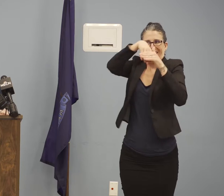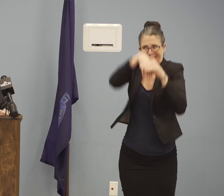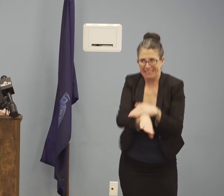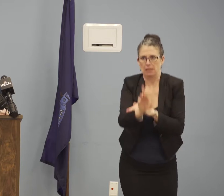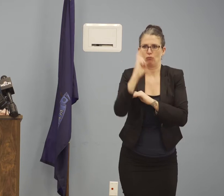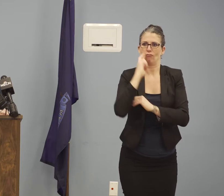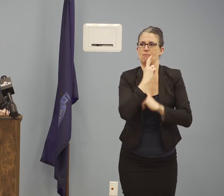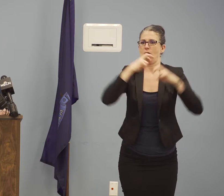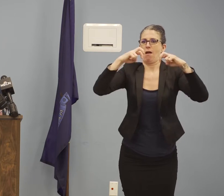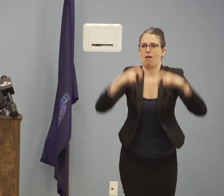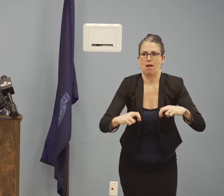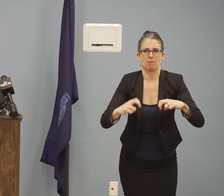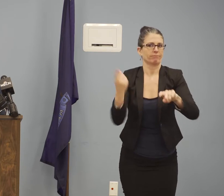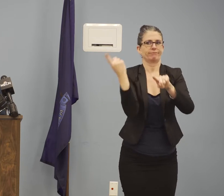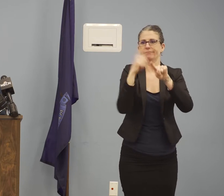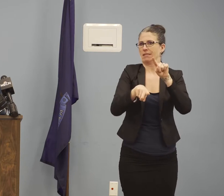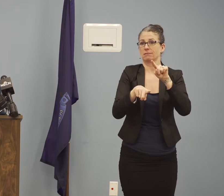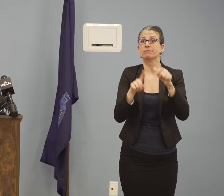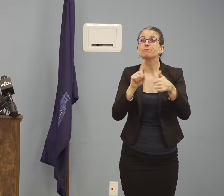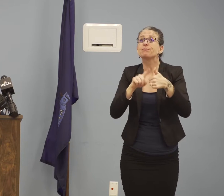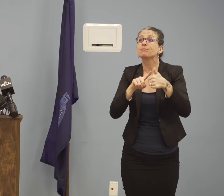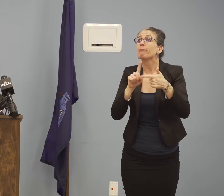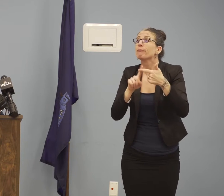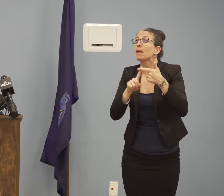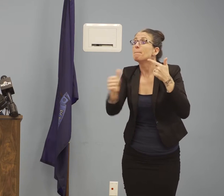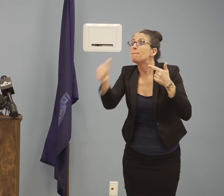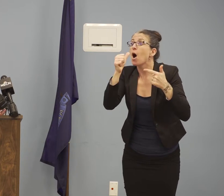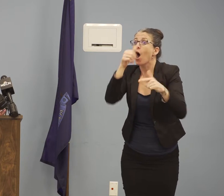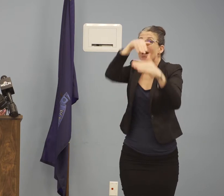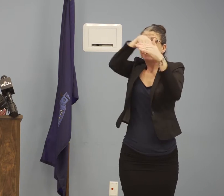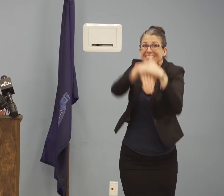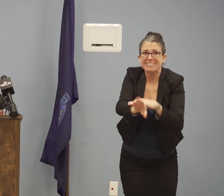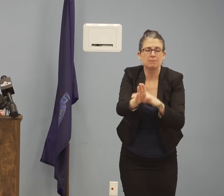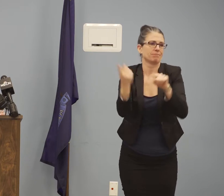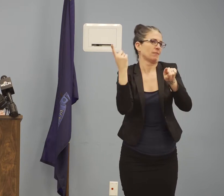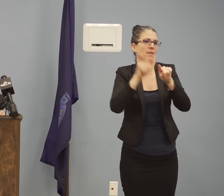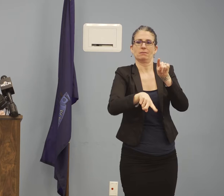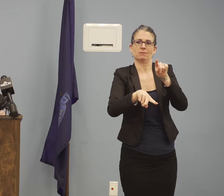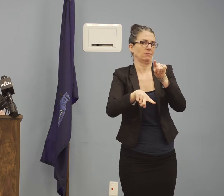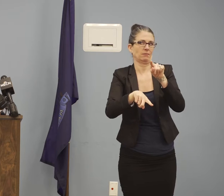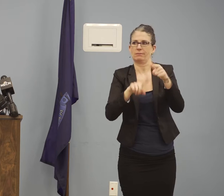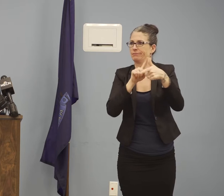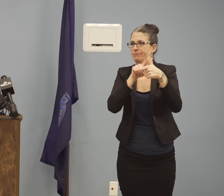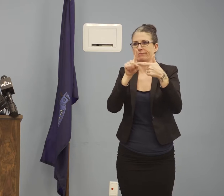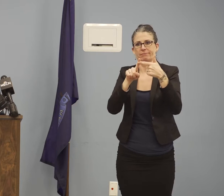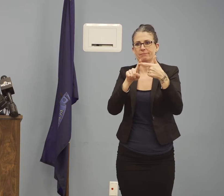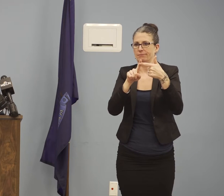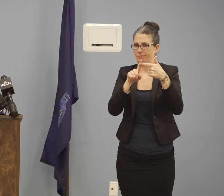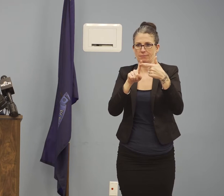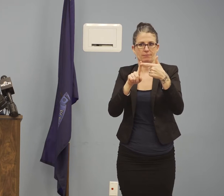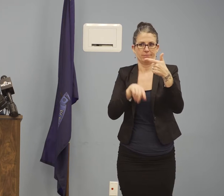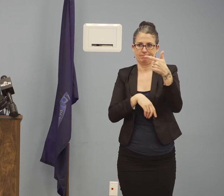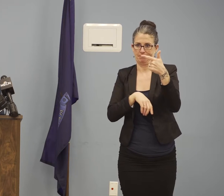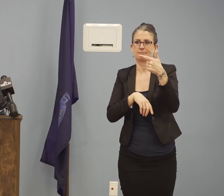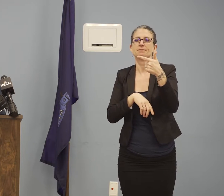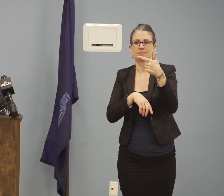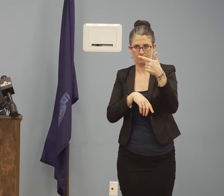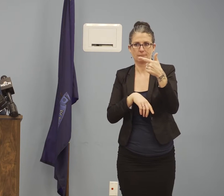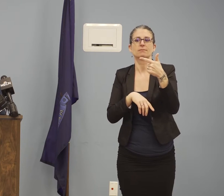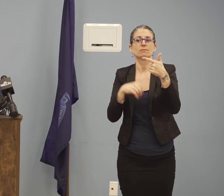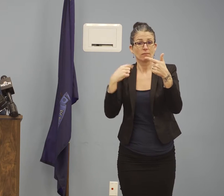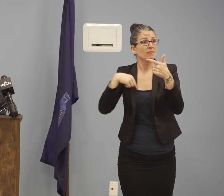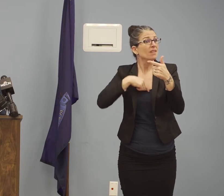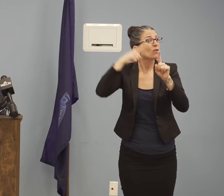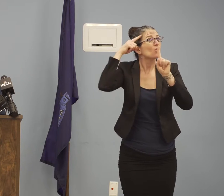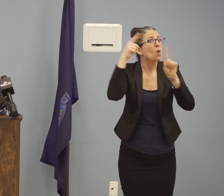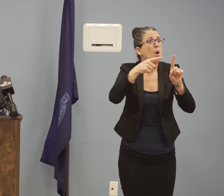temporarily prohibited. We're taking this step, this aggressive step, to prevent transmission among people